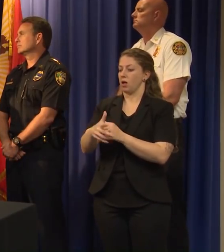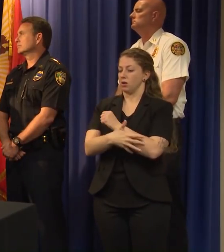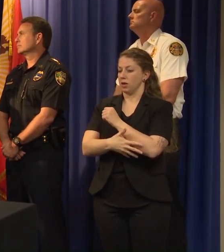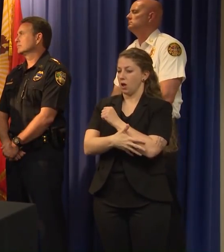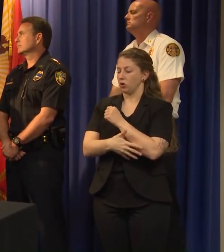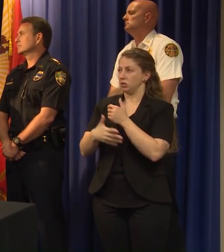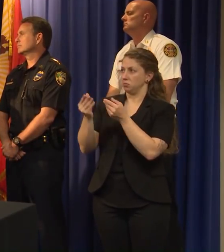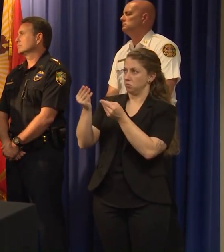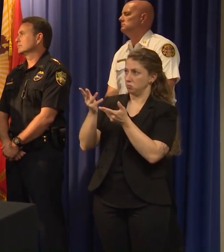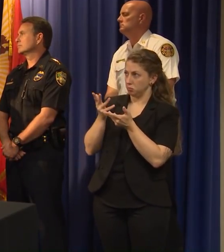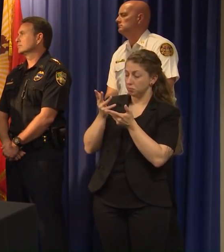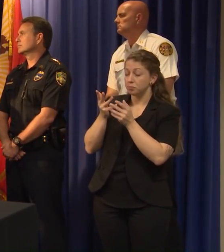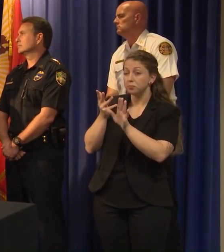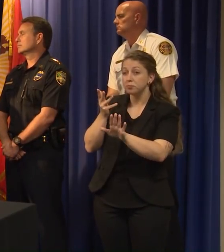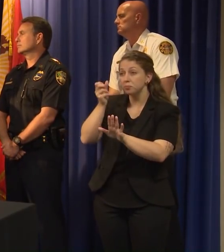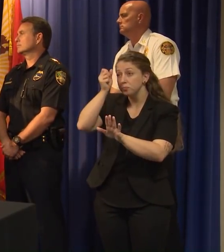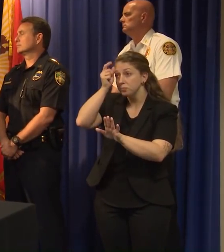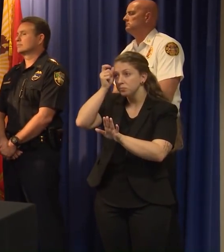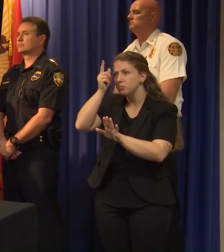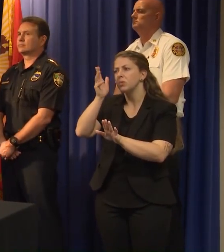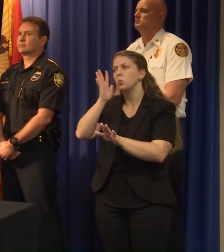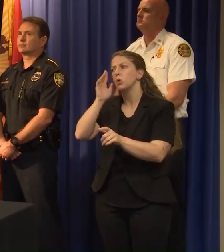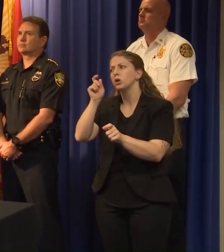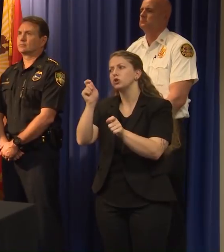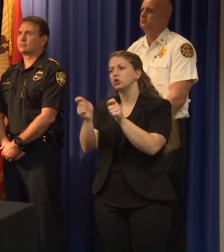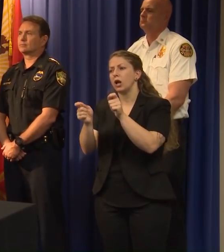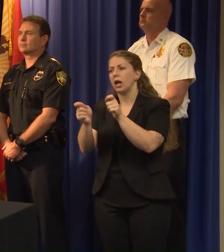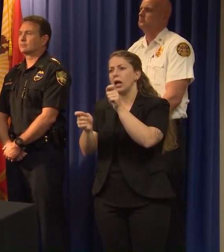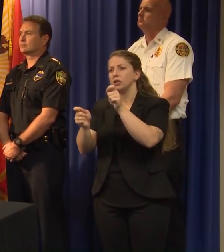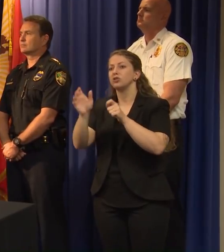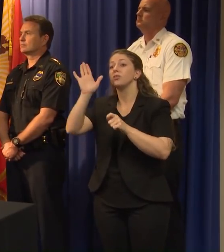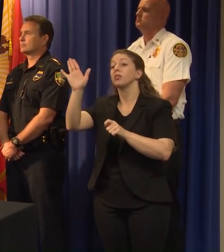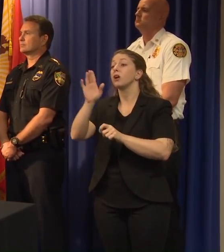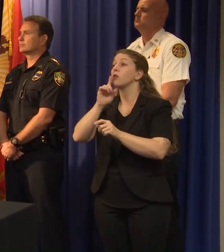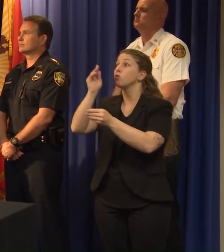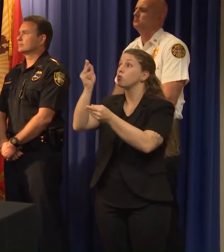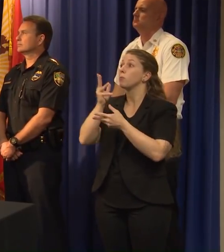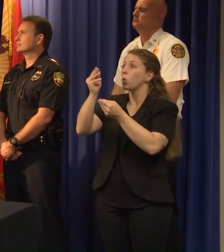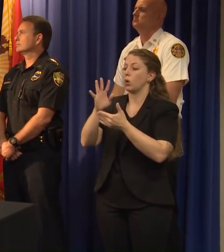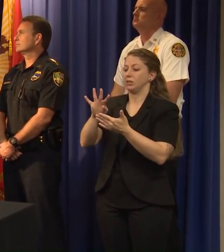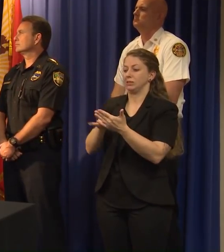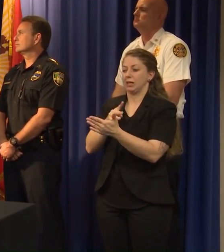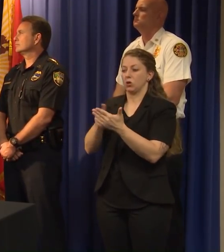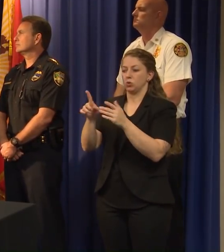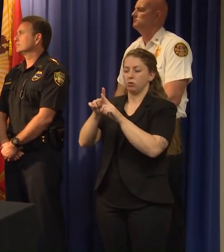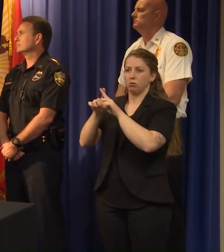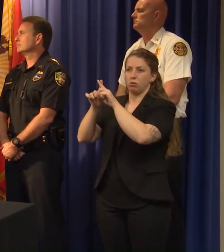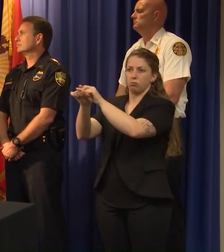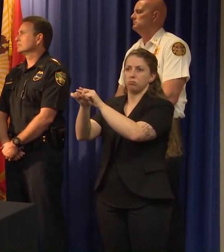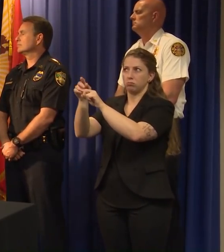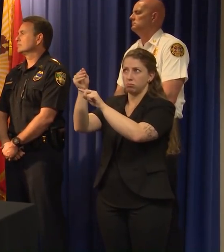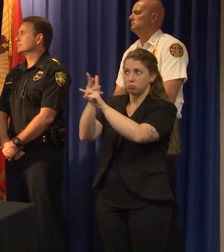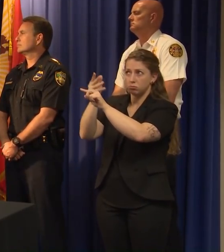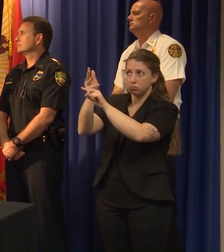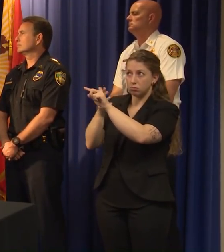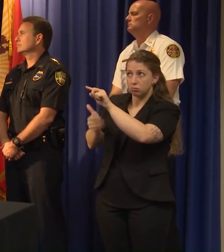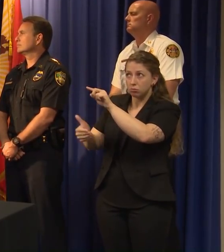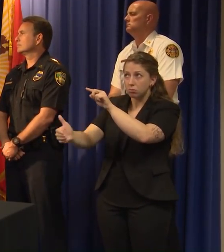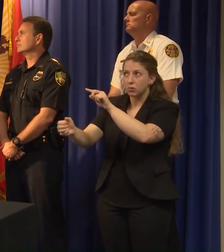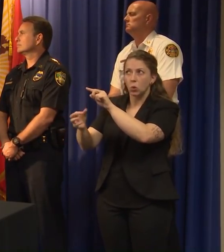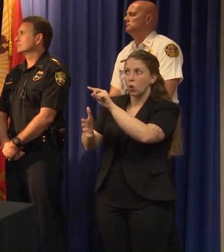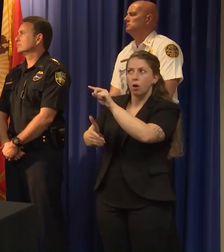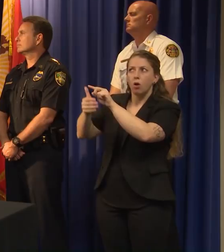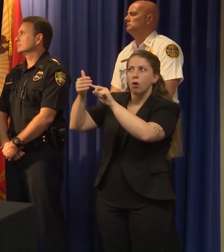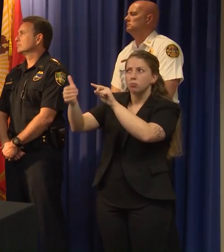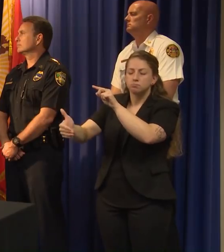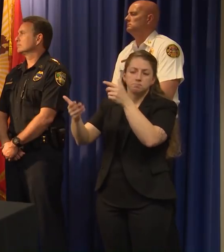That obviously, uh, is something that will change based on their reporting schedule and obviously the disease, uh, there have